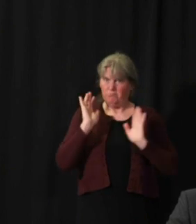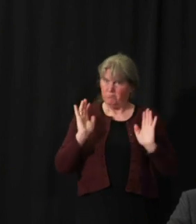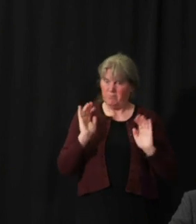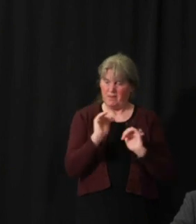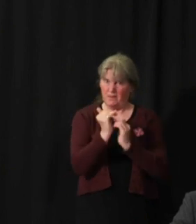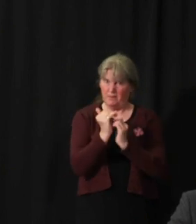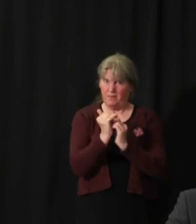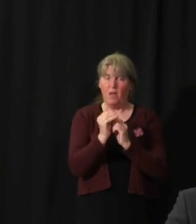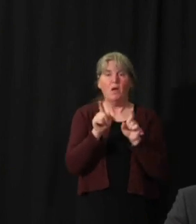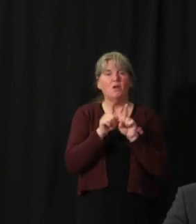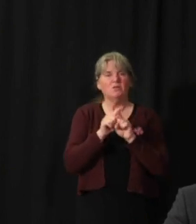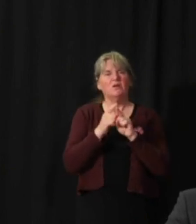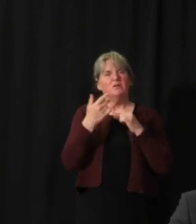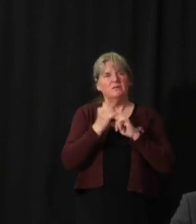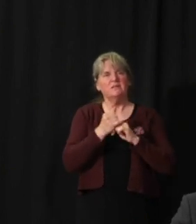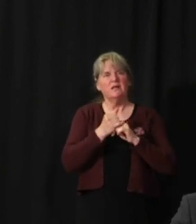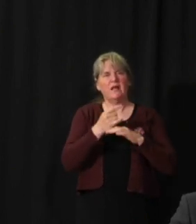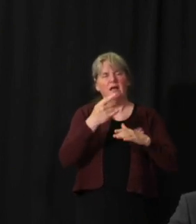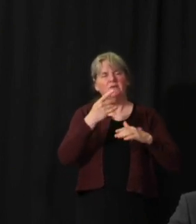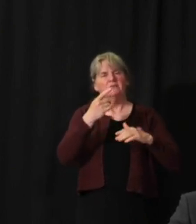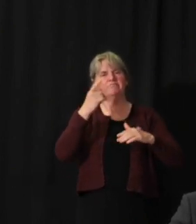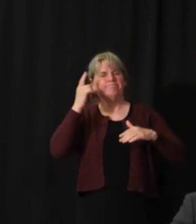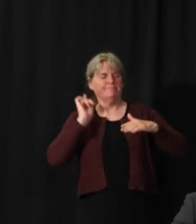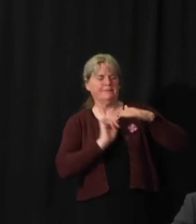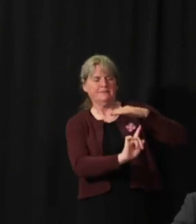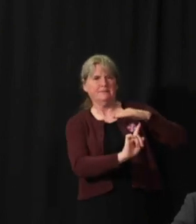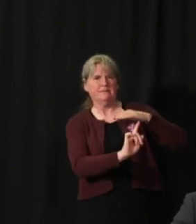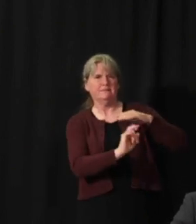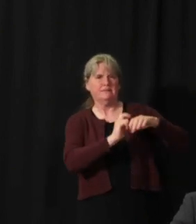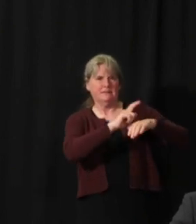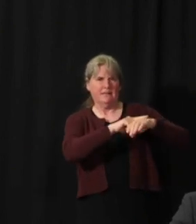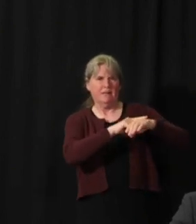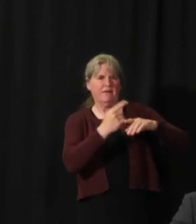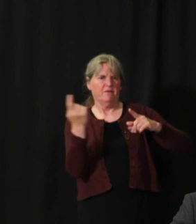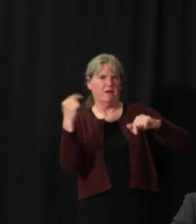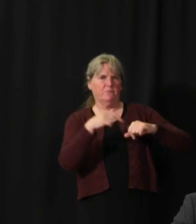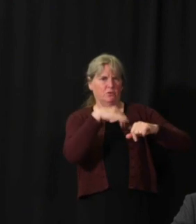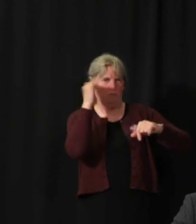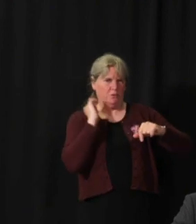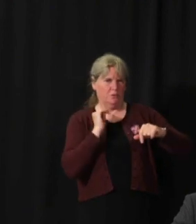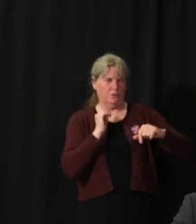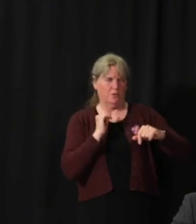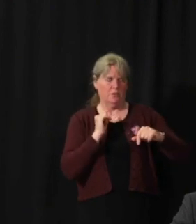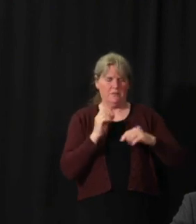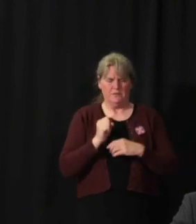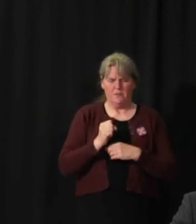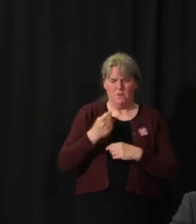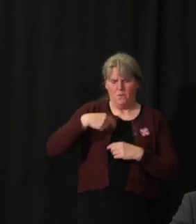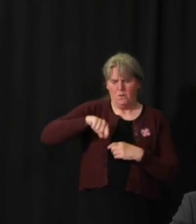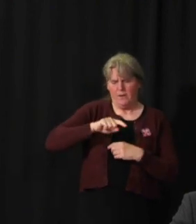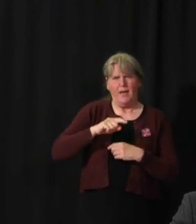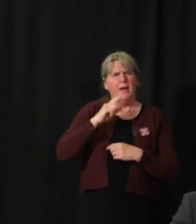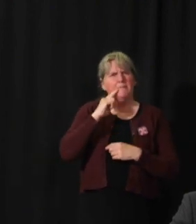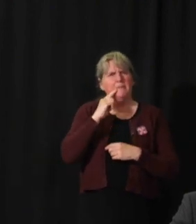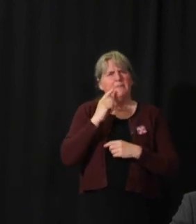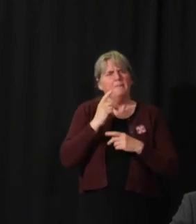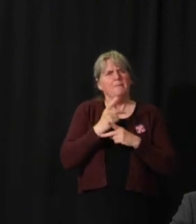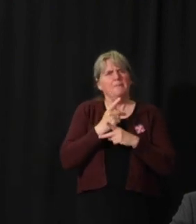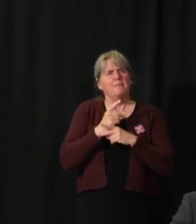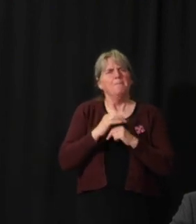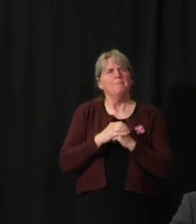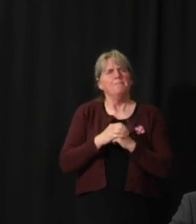with the self-isolation period. So really what I'm talking about is phase three thinking. So how